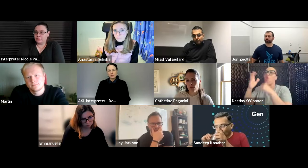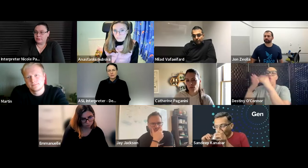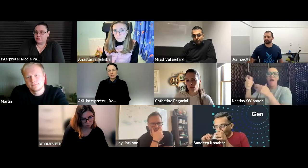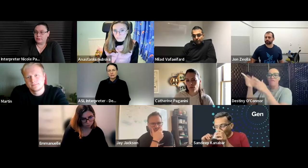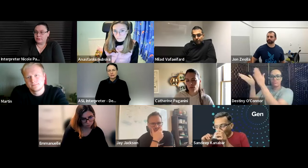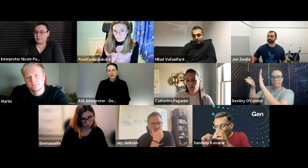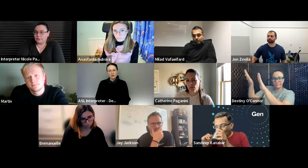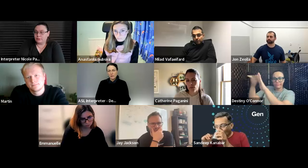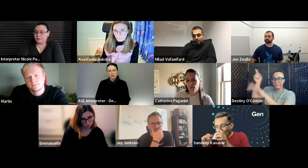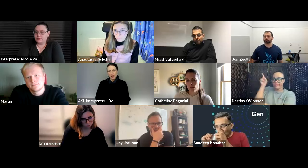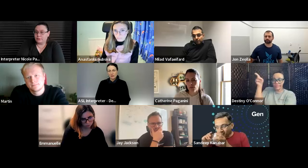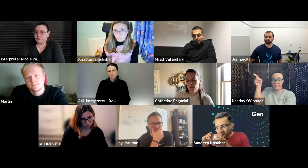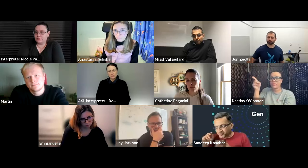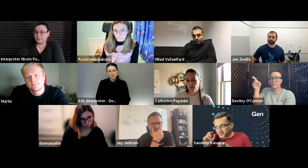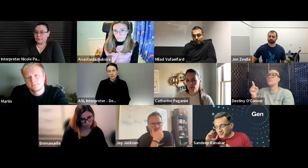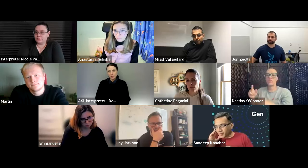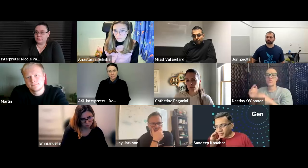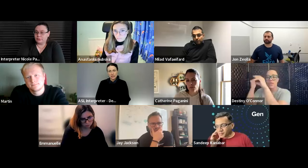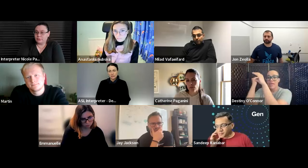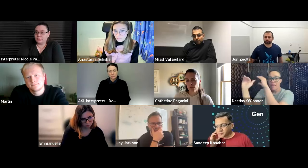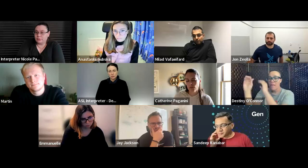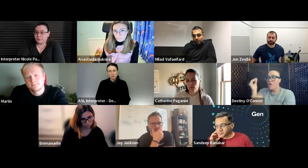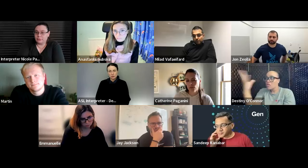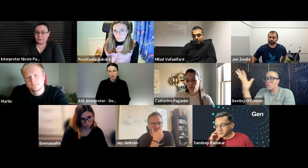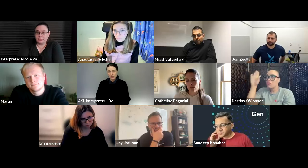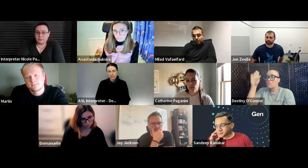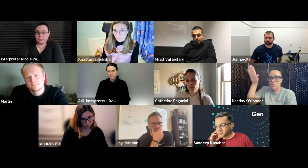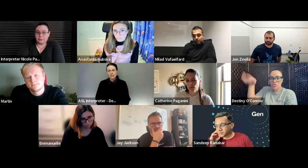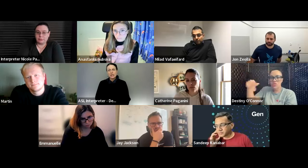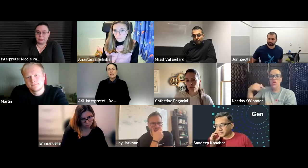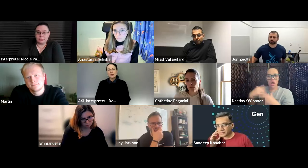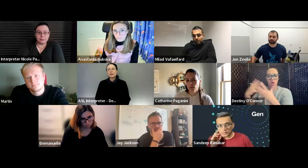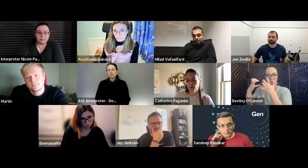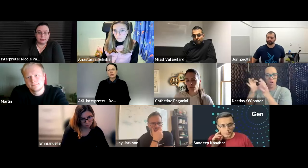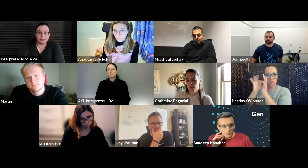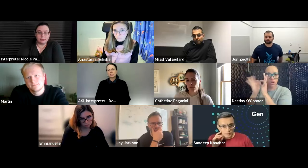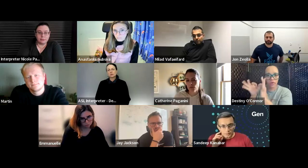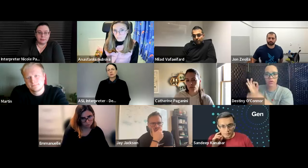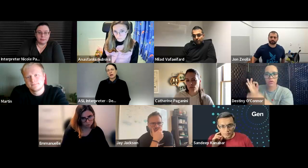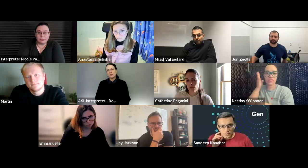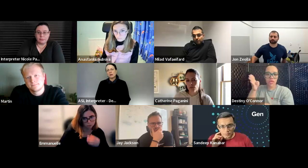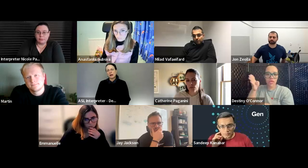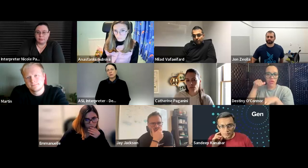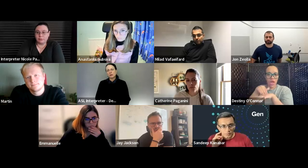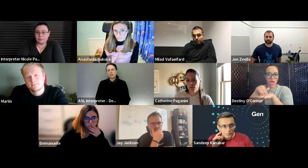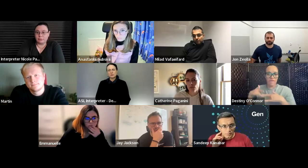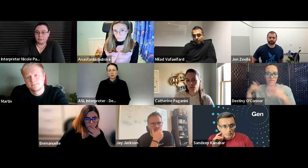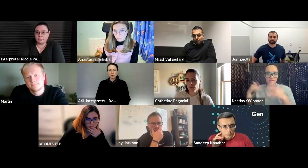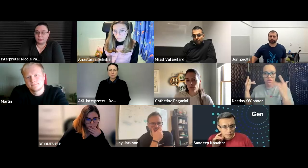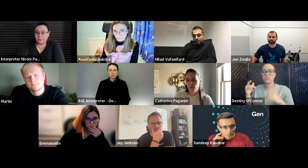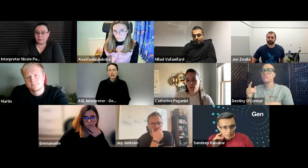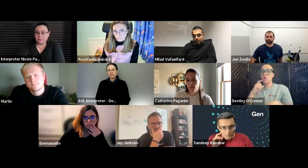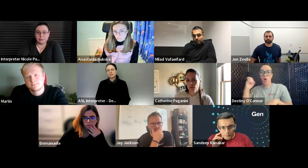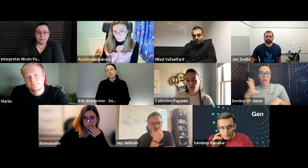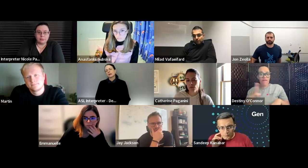then i don't know maybe they'll have a specific planner assigned to the project and then we can keep in touch with them about what kind of